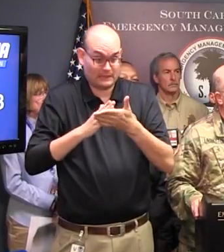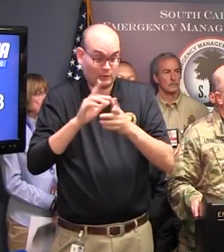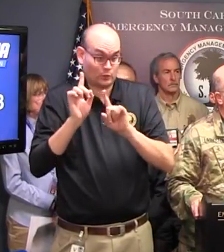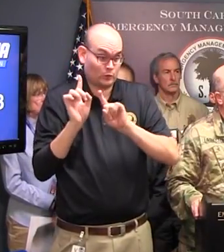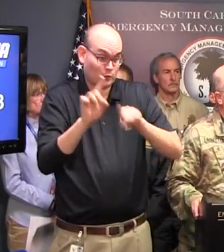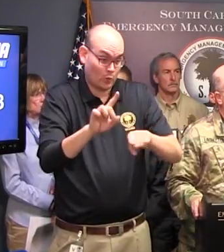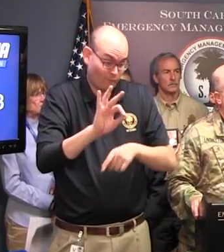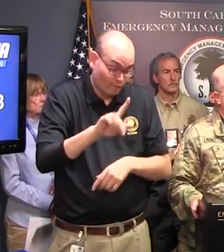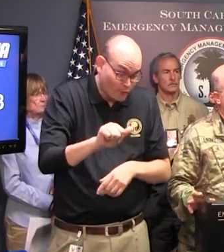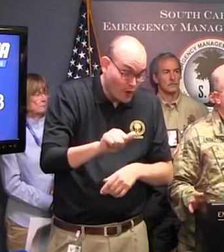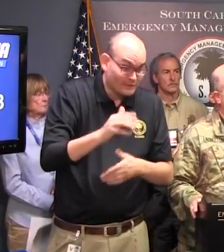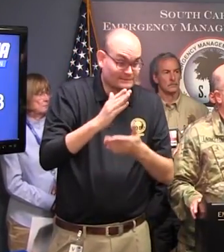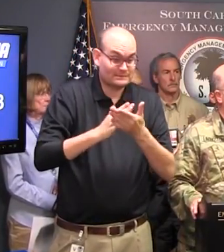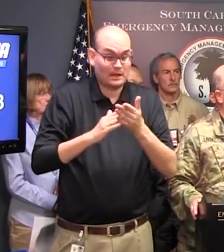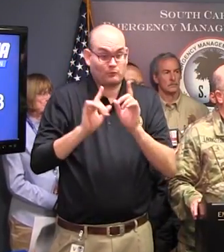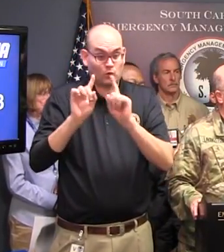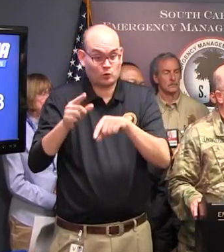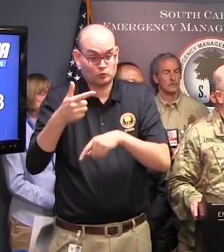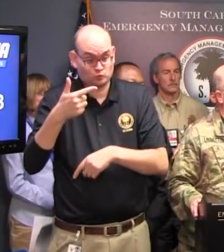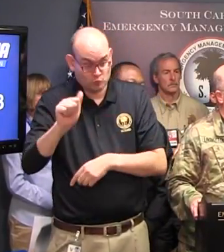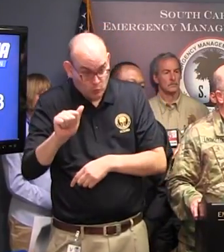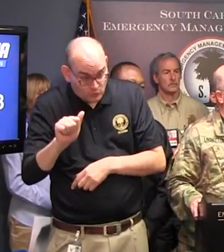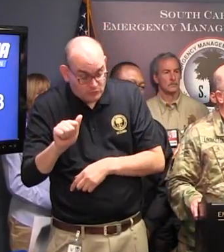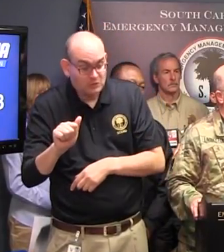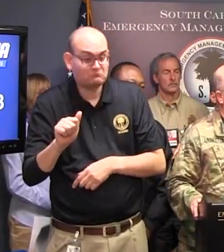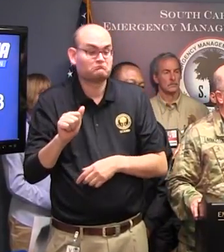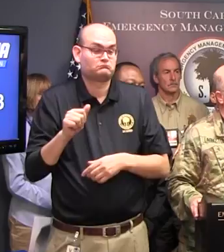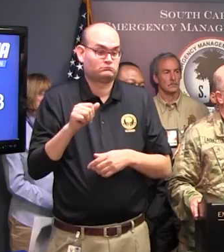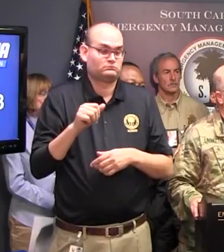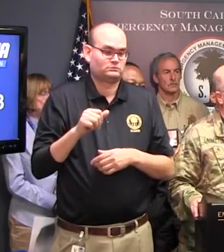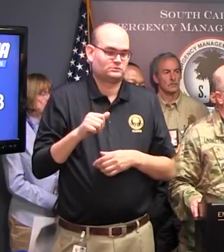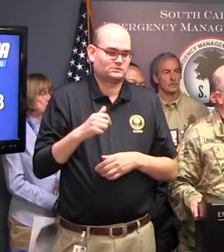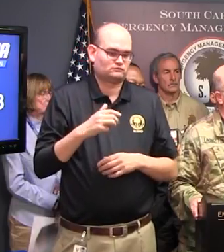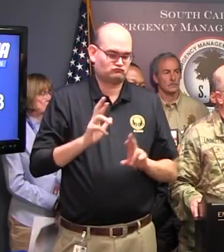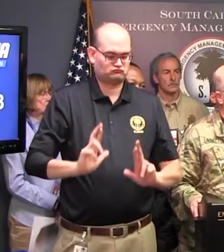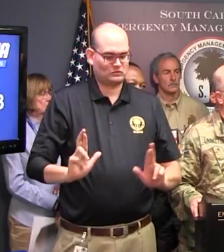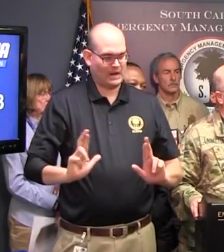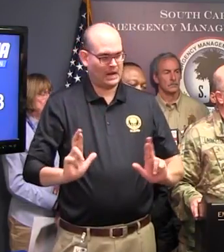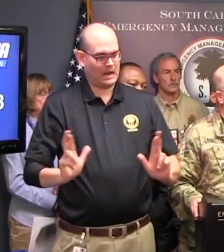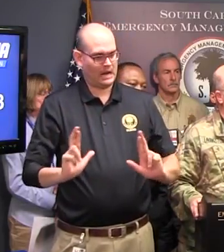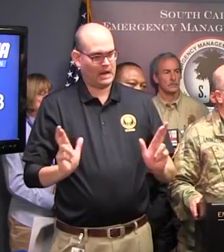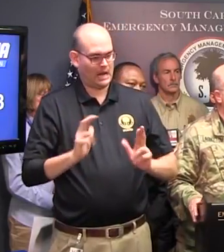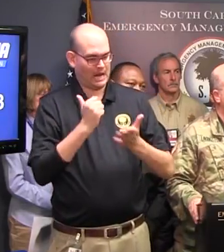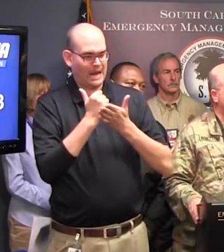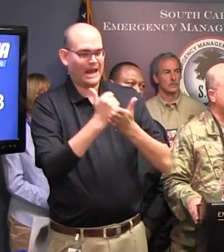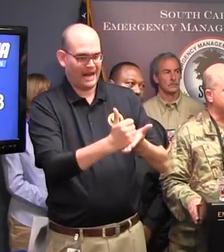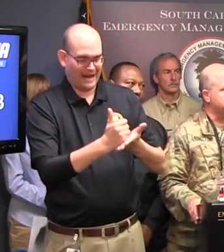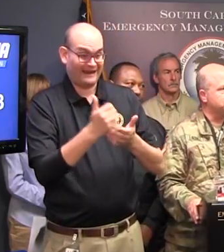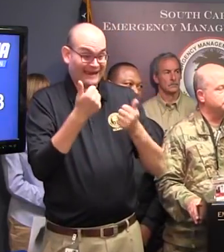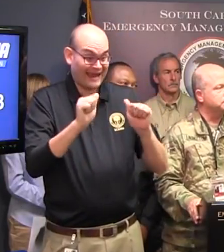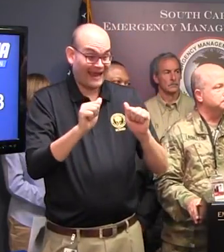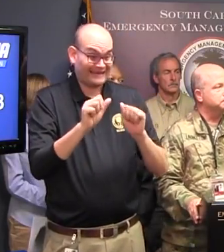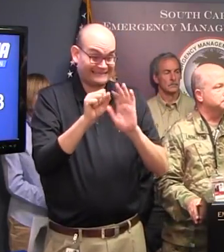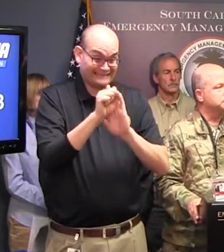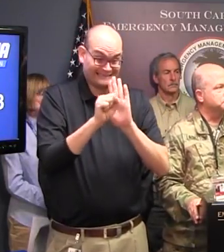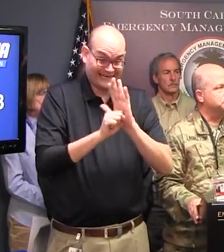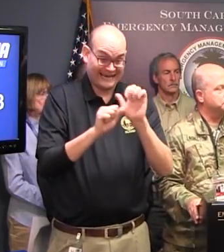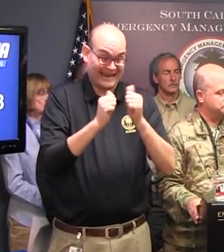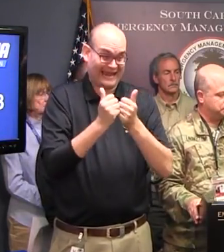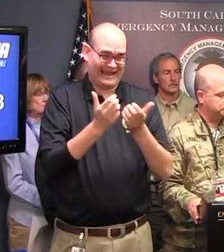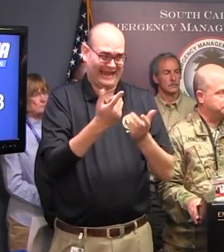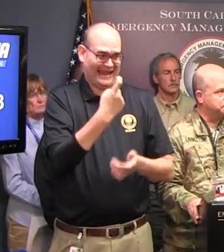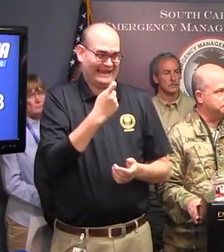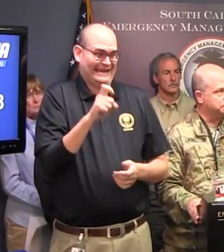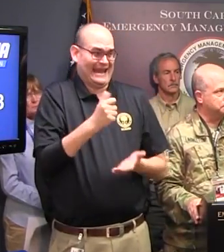Georgia. And then we will stand by to assist with any state agency's request. And we've had